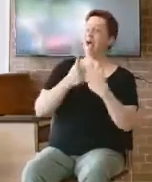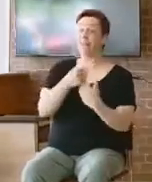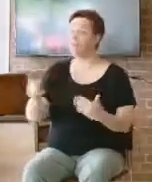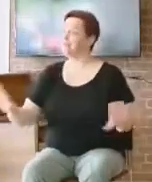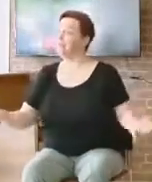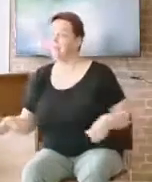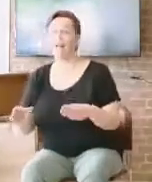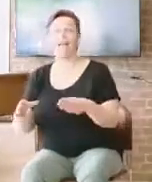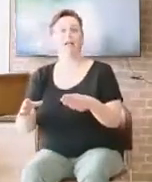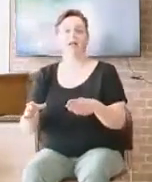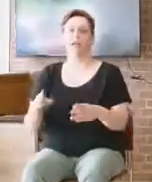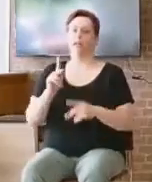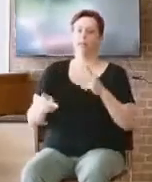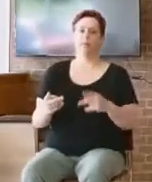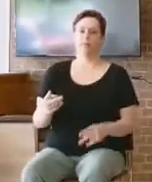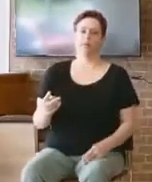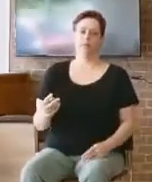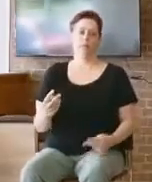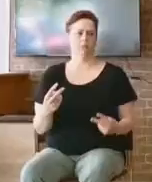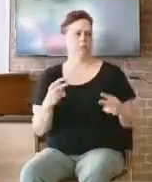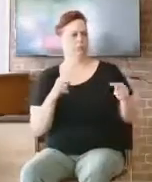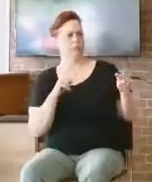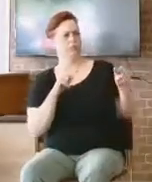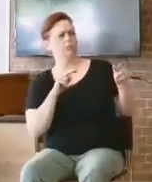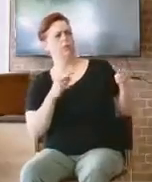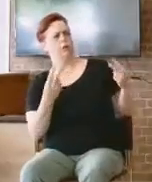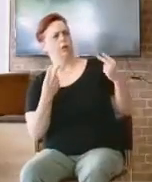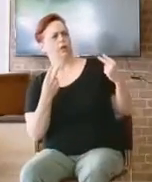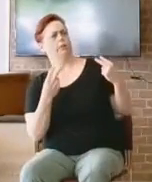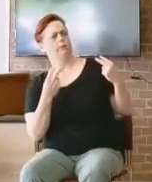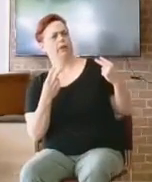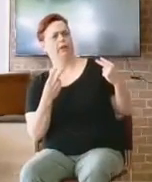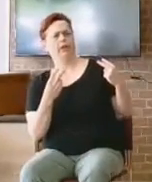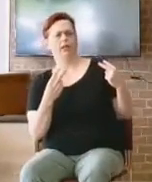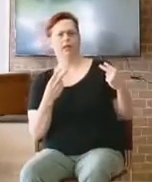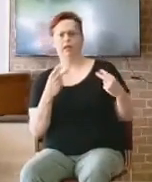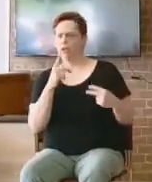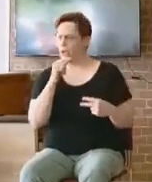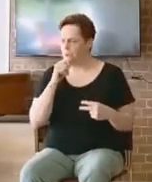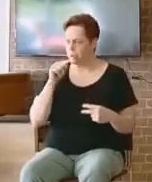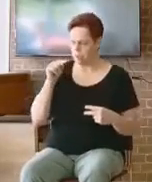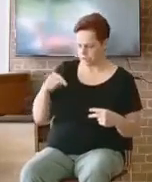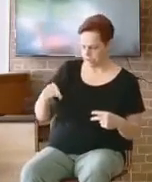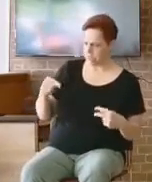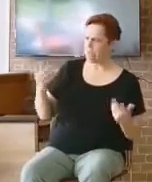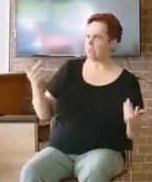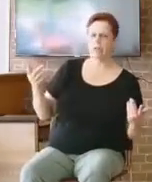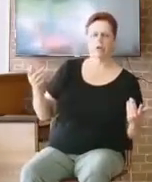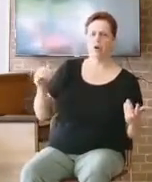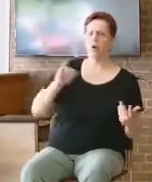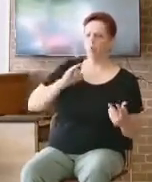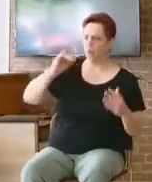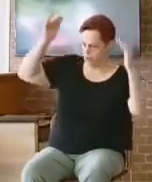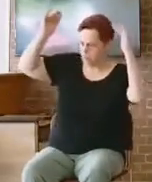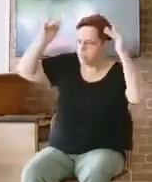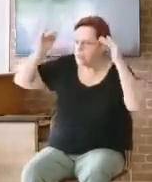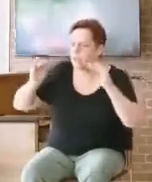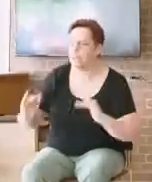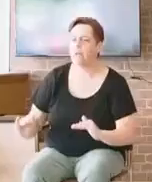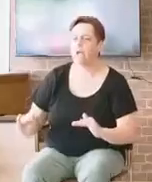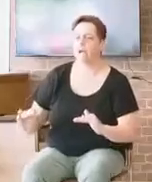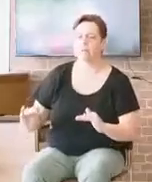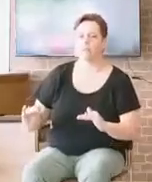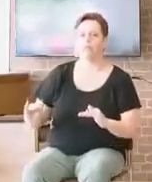face and like, oh, who's this guy? We're going to bring him down to our level. There are times where they do their best at times.